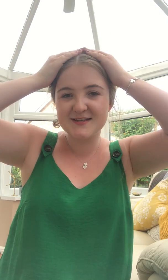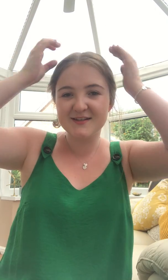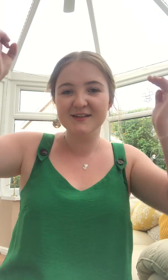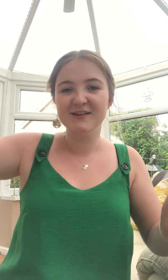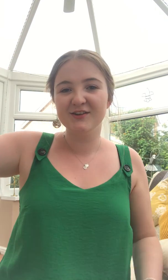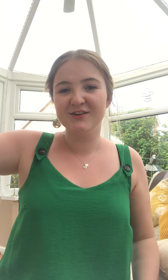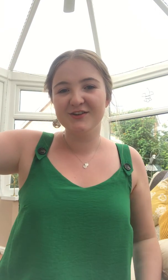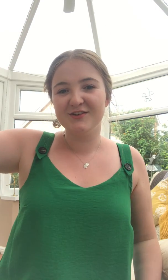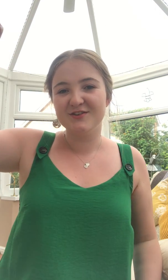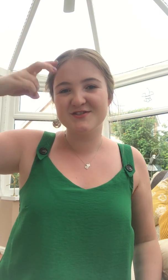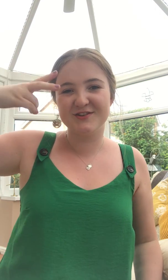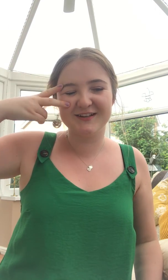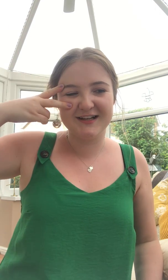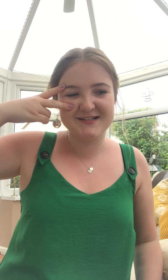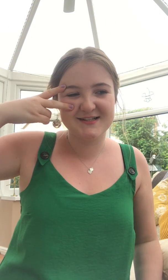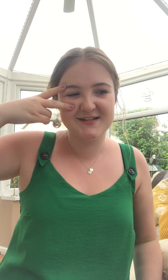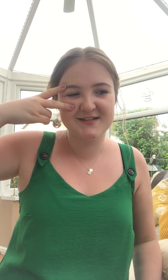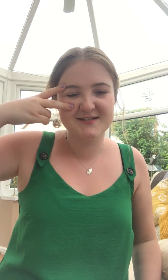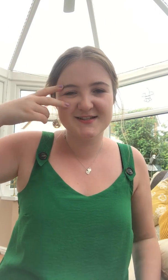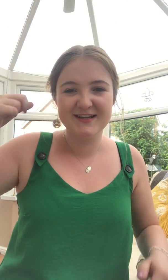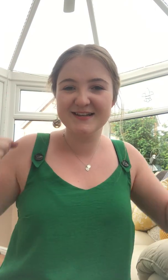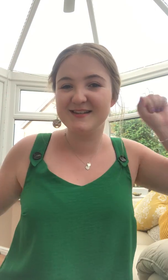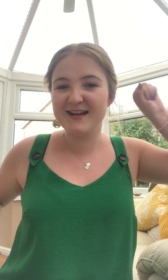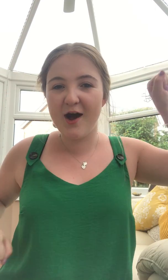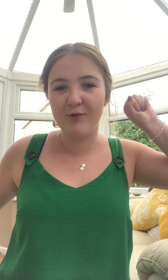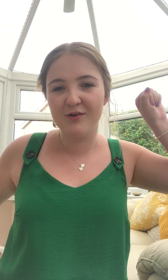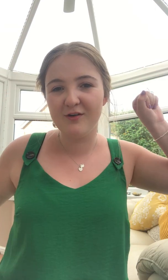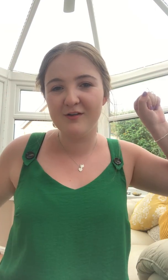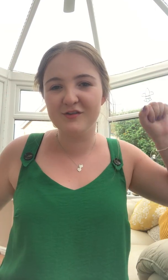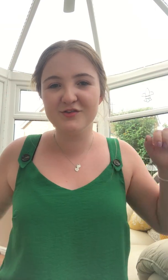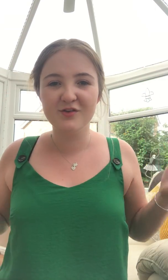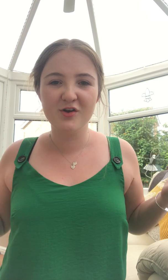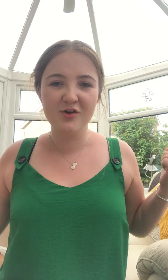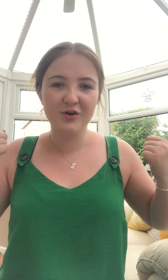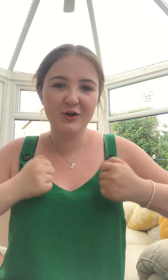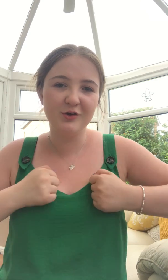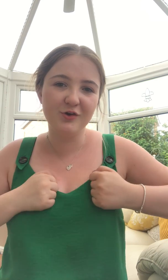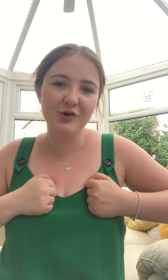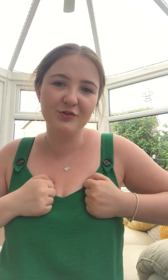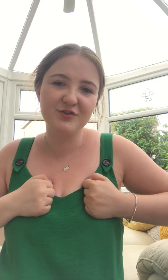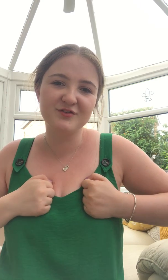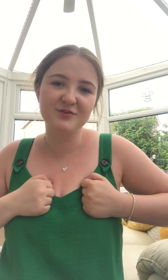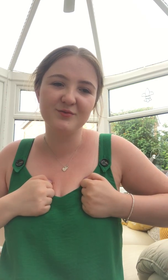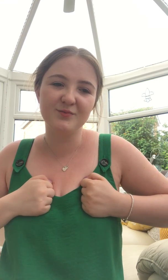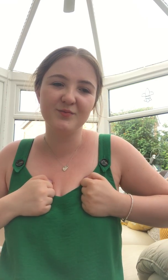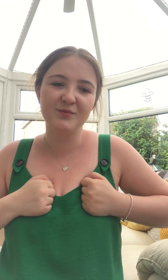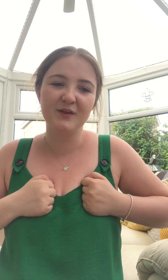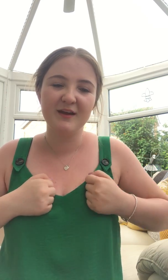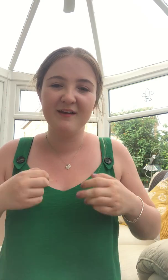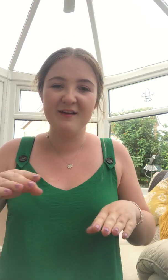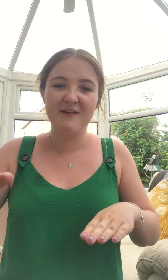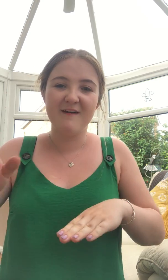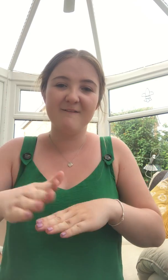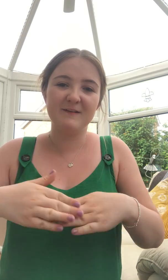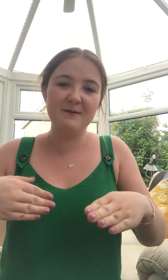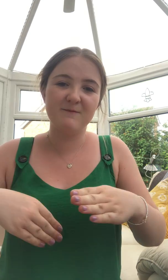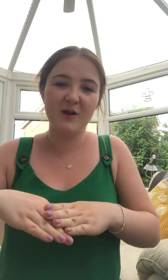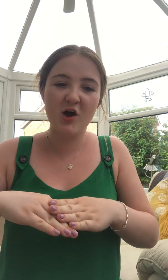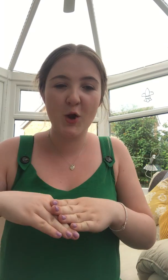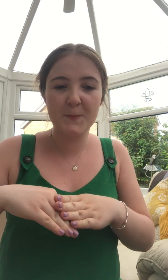sunglasses towels clothes flip-flops